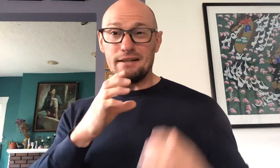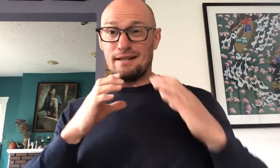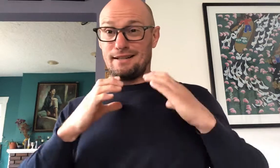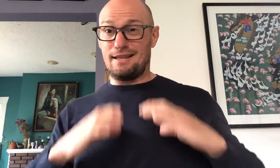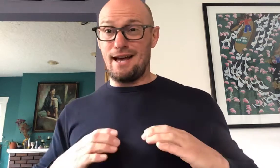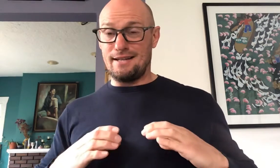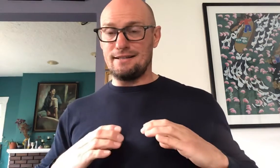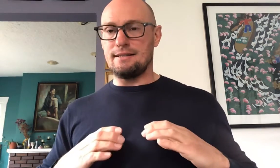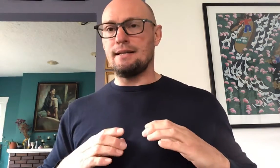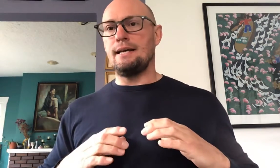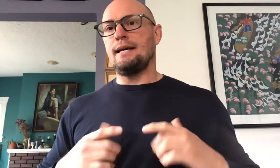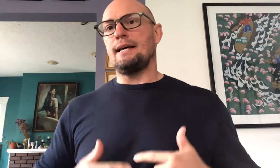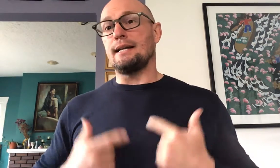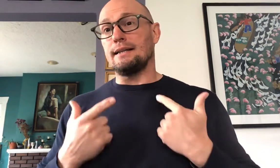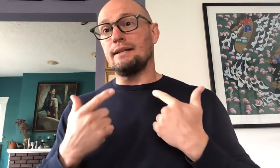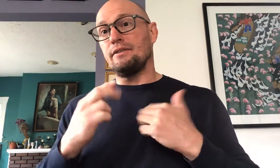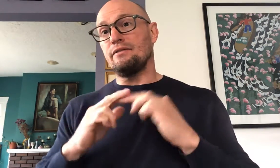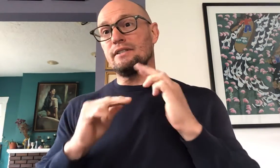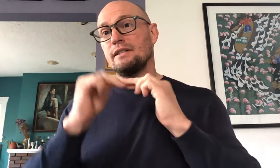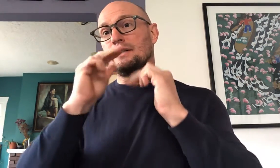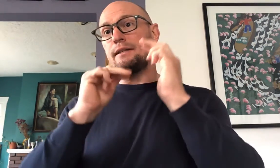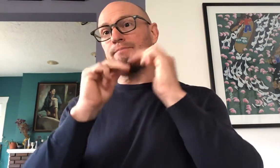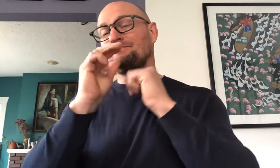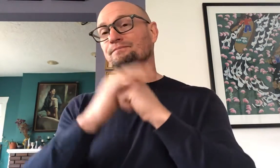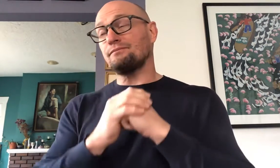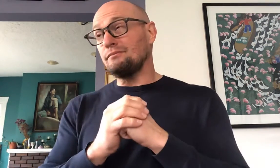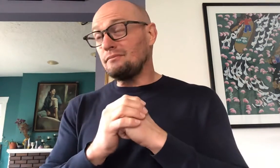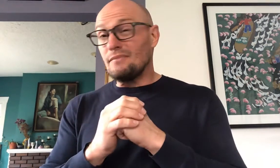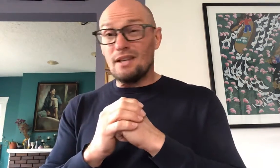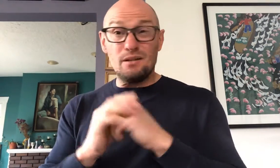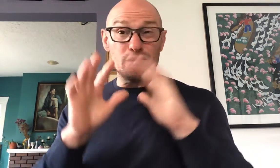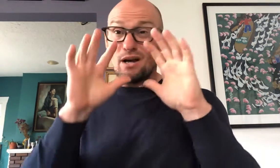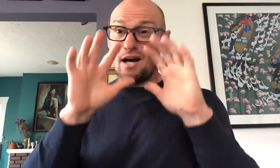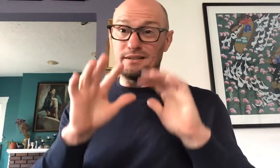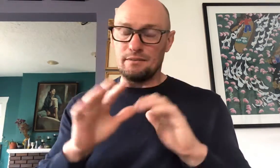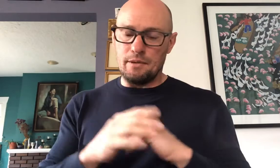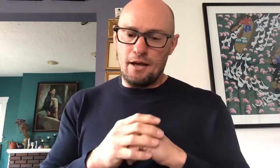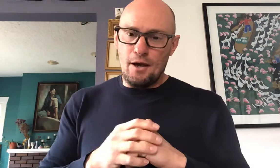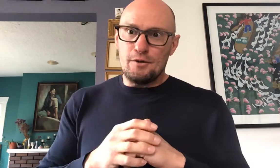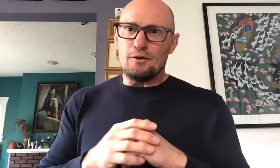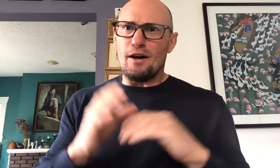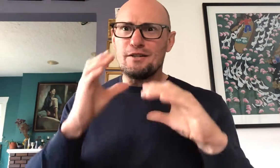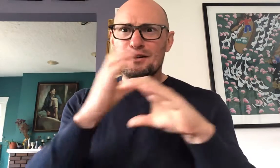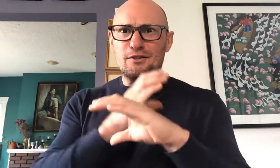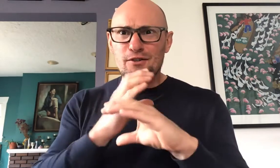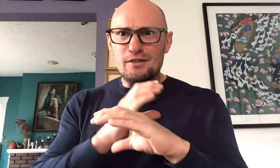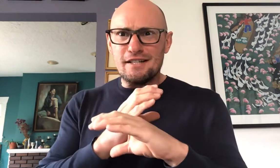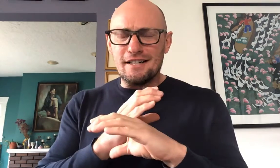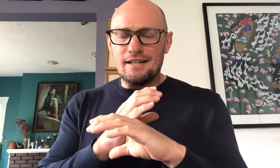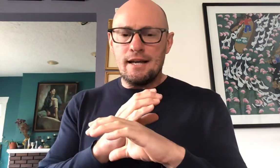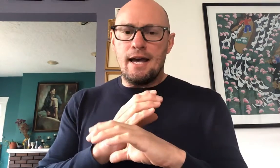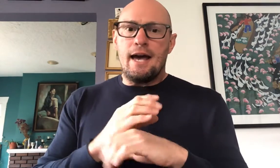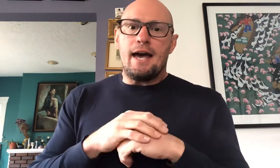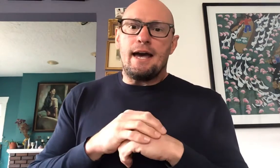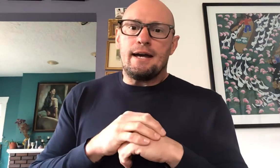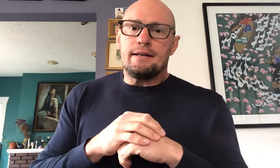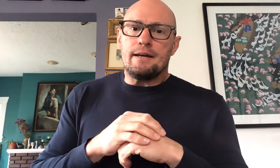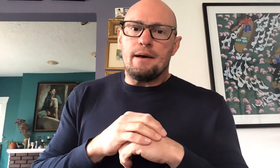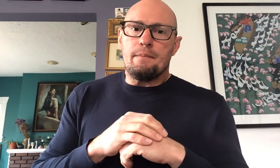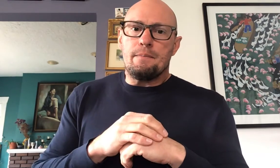clients in a living facility and it was awesome so I started searching and um